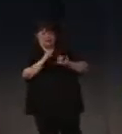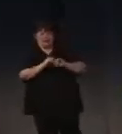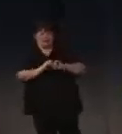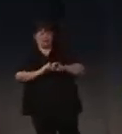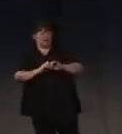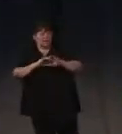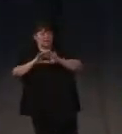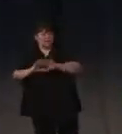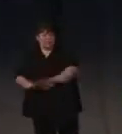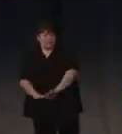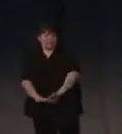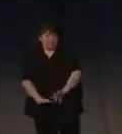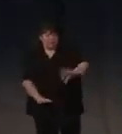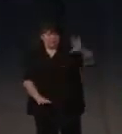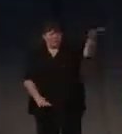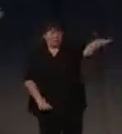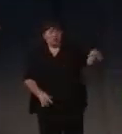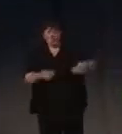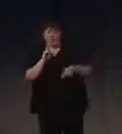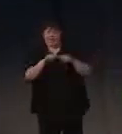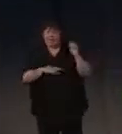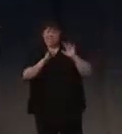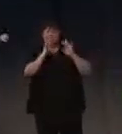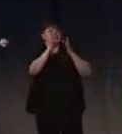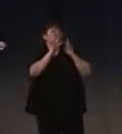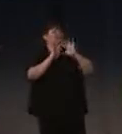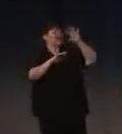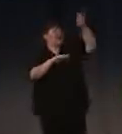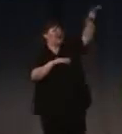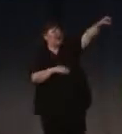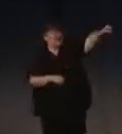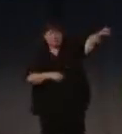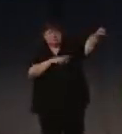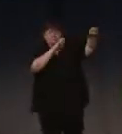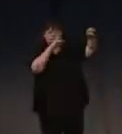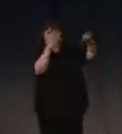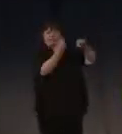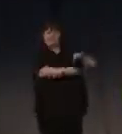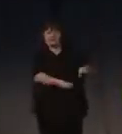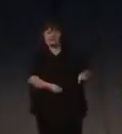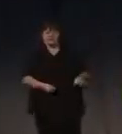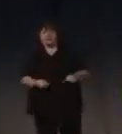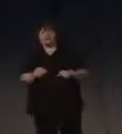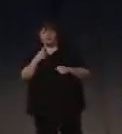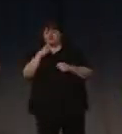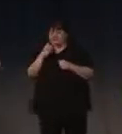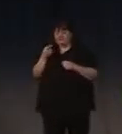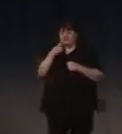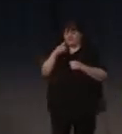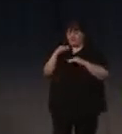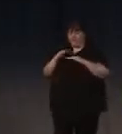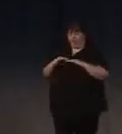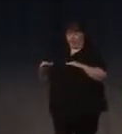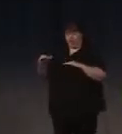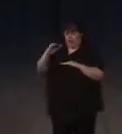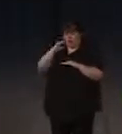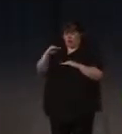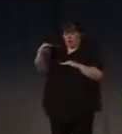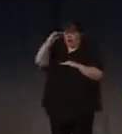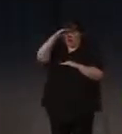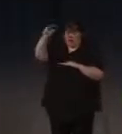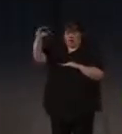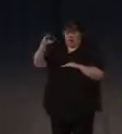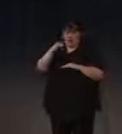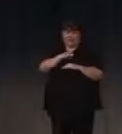space go down, you can't reach the ladder to get out. Now, there are three layers, as he said. It's interesting. Tomas talks about